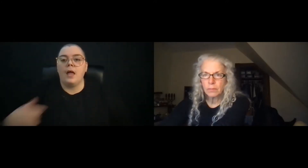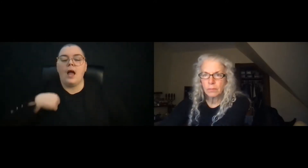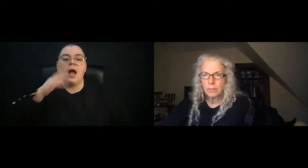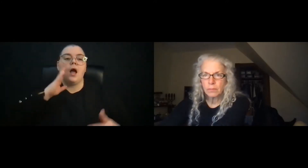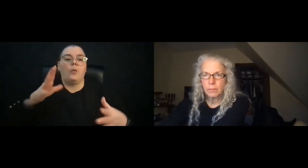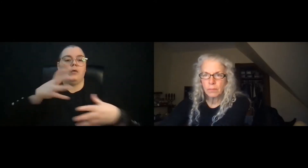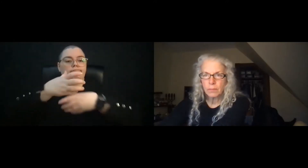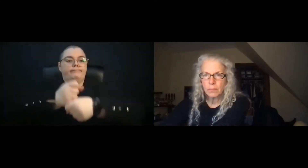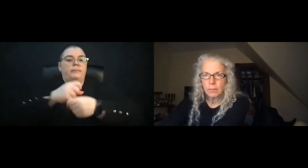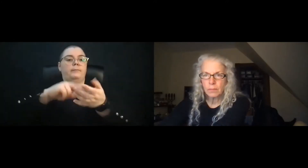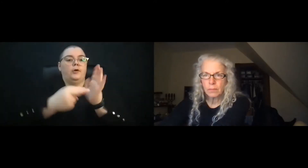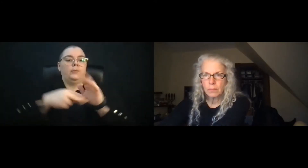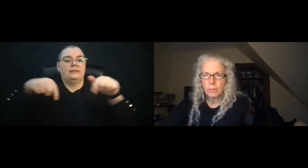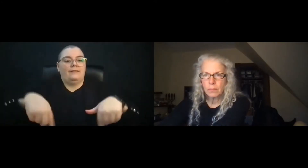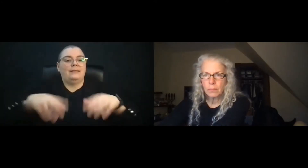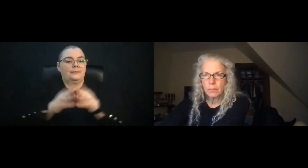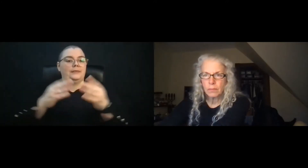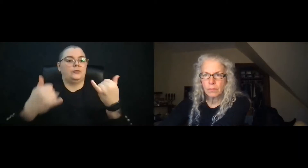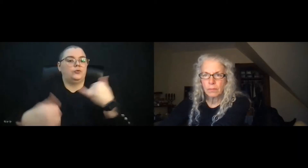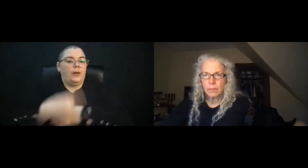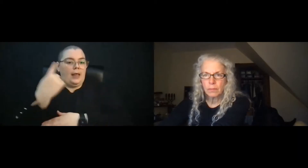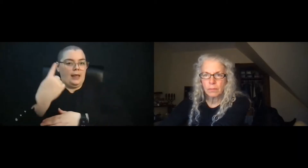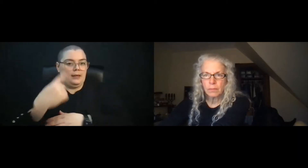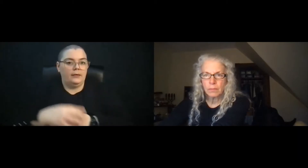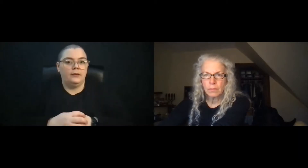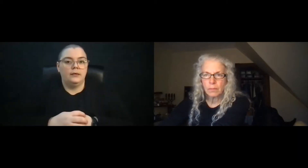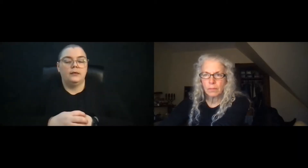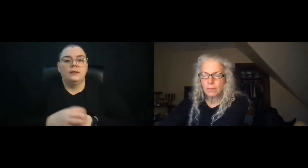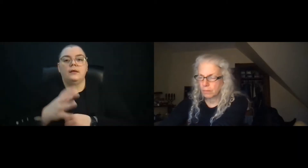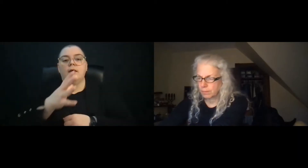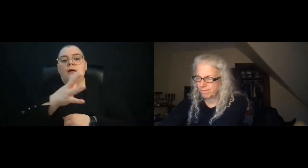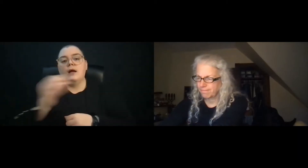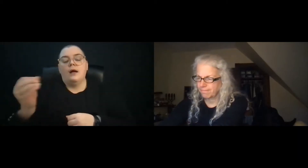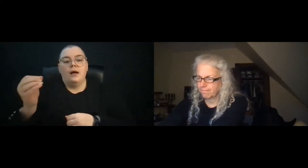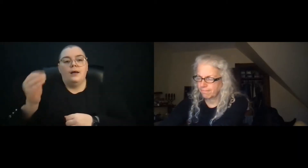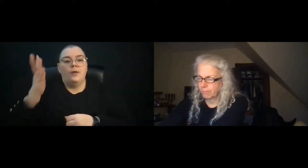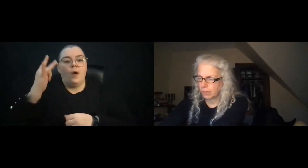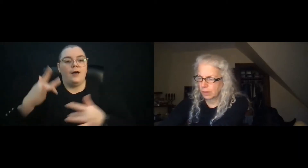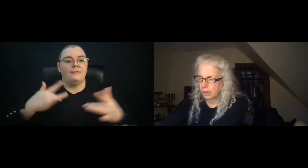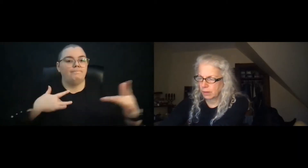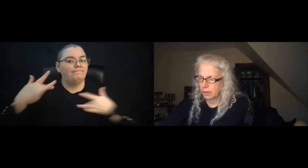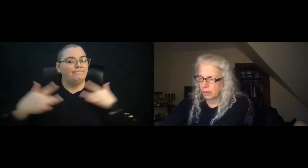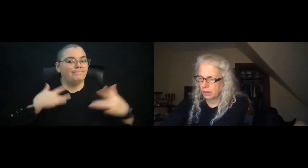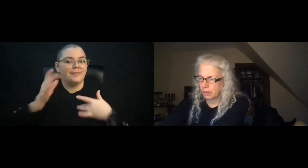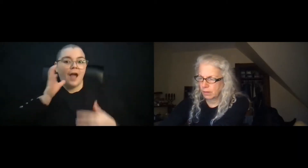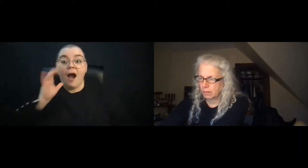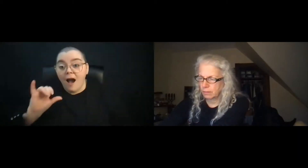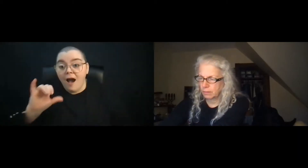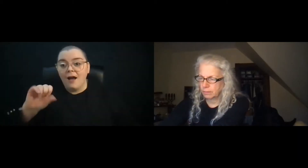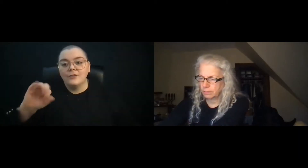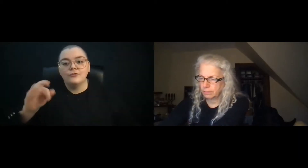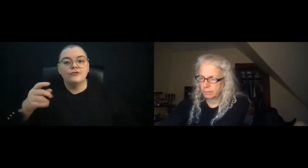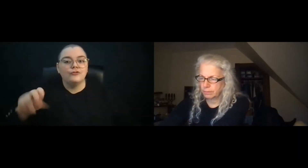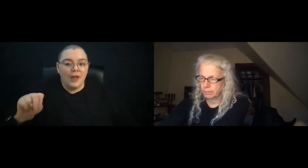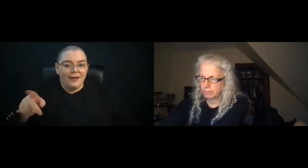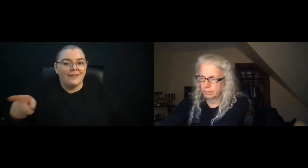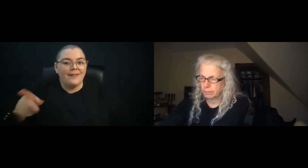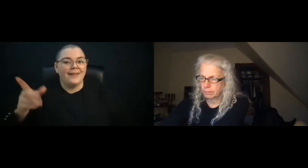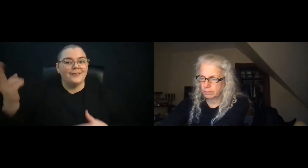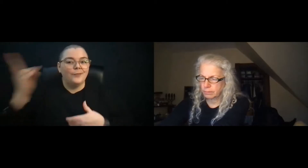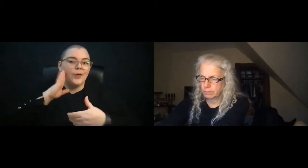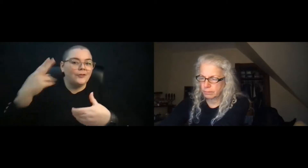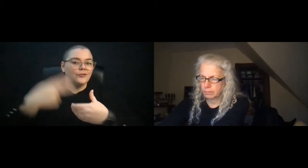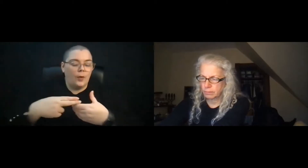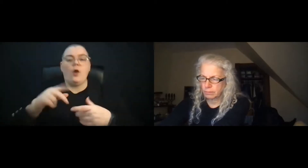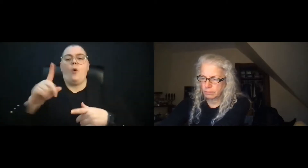of today's meeting and why we were delighted to hear that Sharon was going to join us. I'm going to put my camera